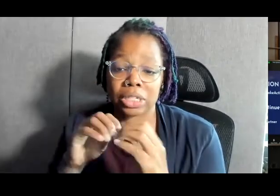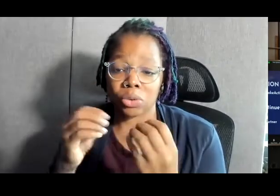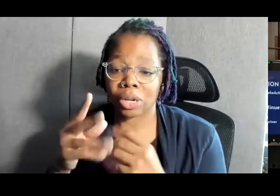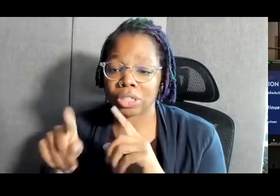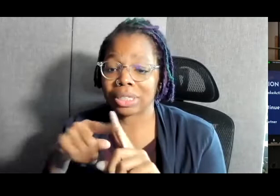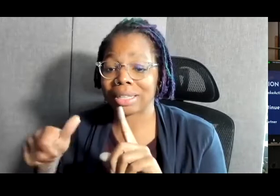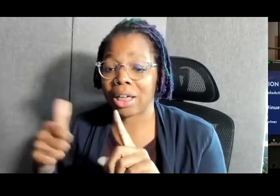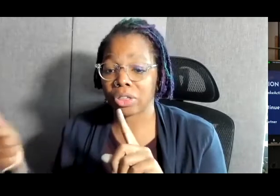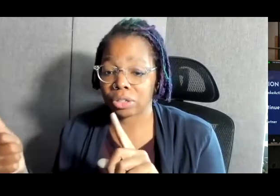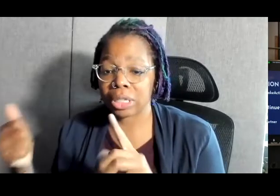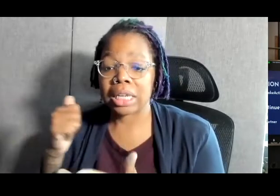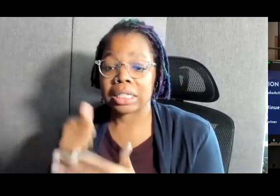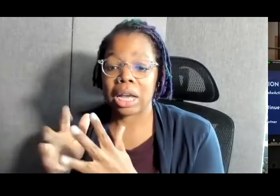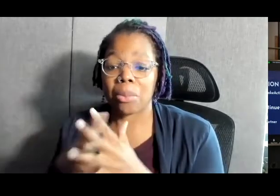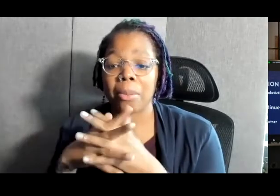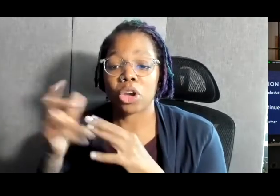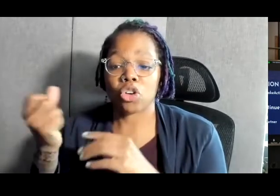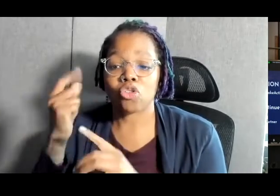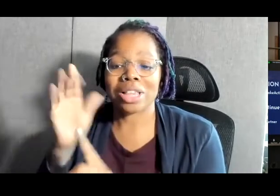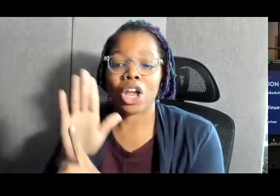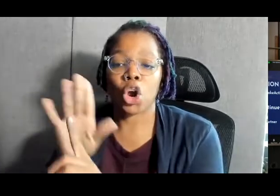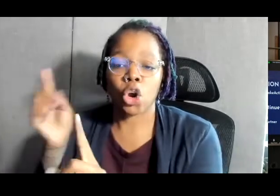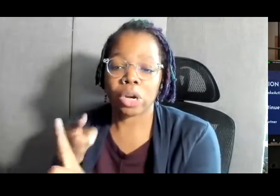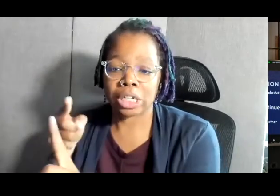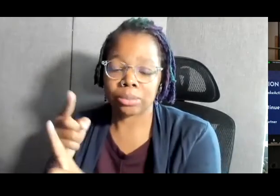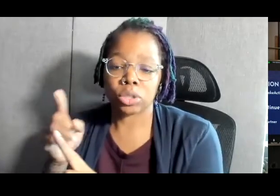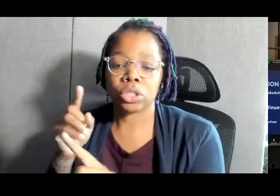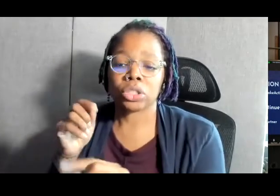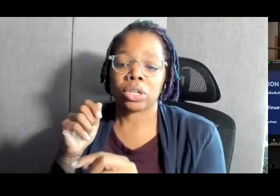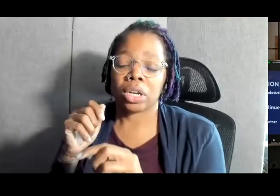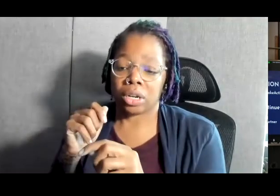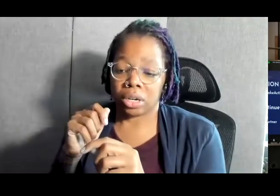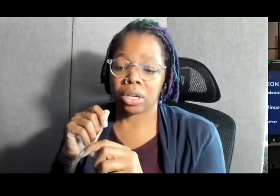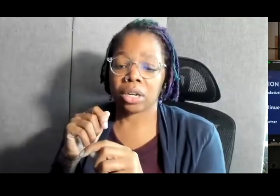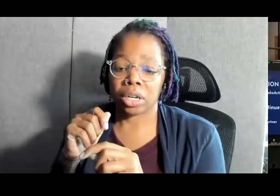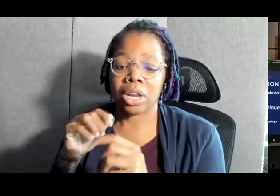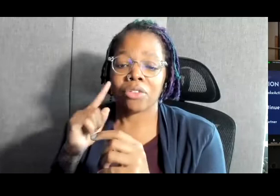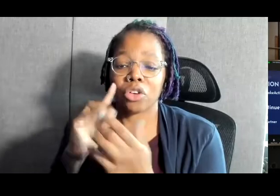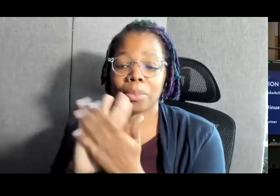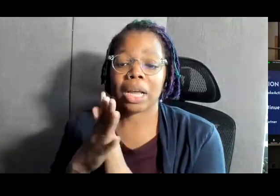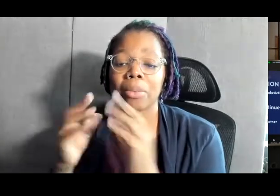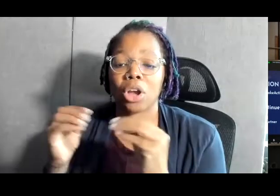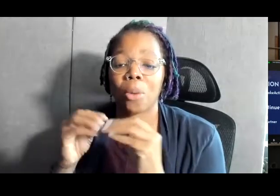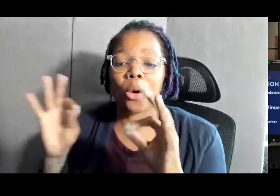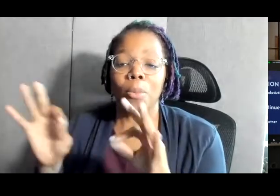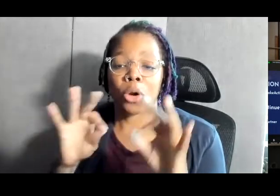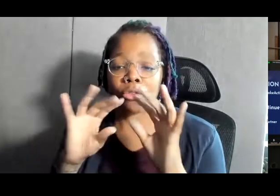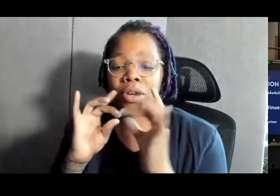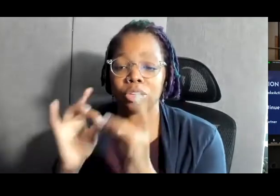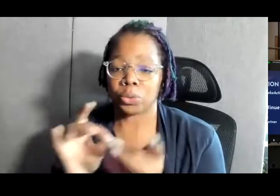to help America realize her aspiration, her ongoing aspiration of becoming a more perfect union,